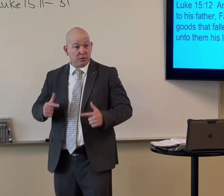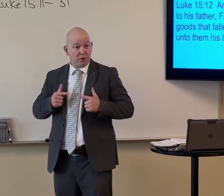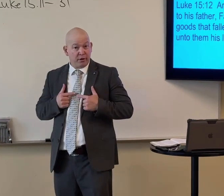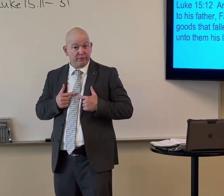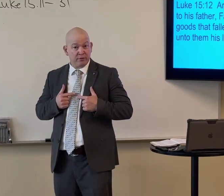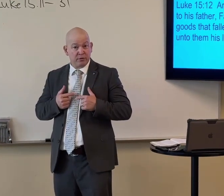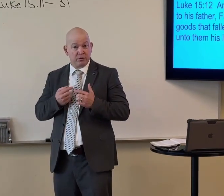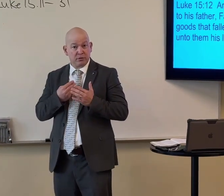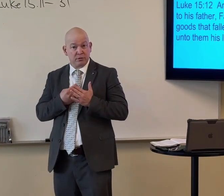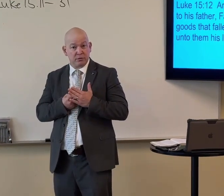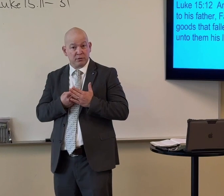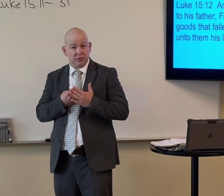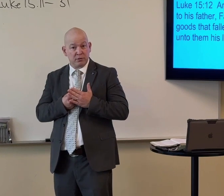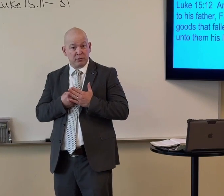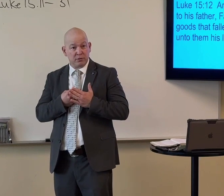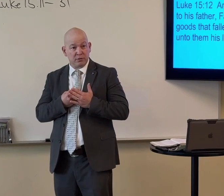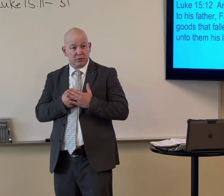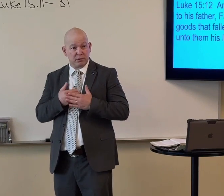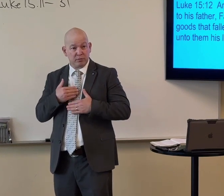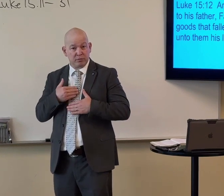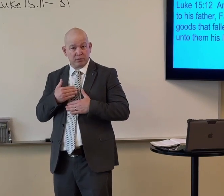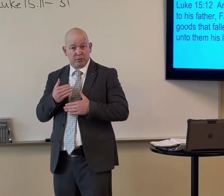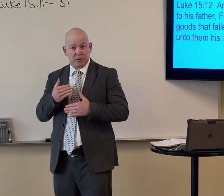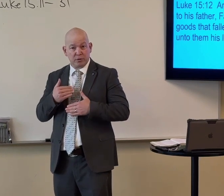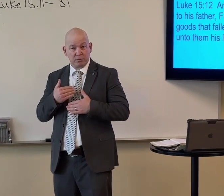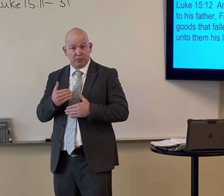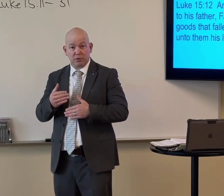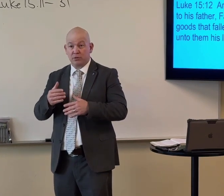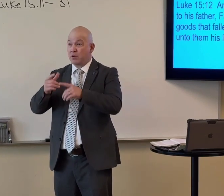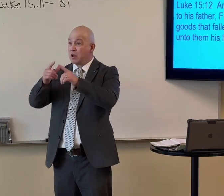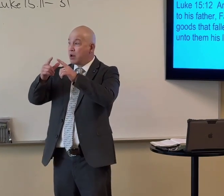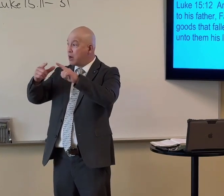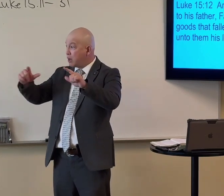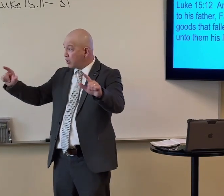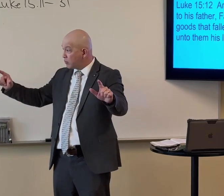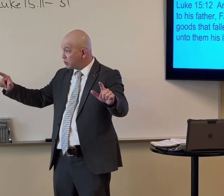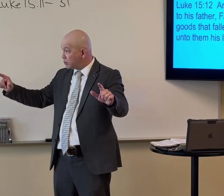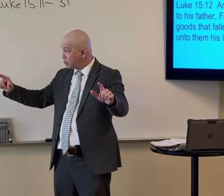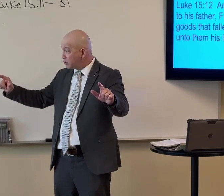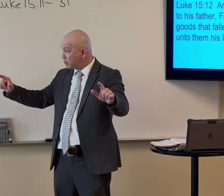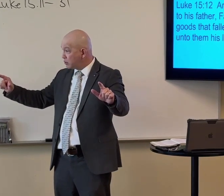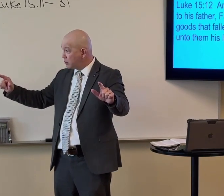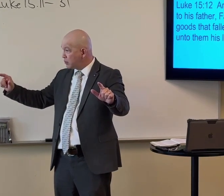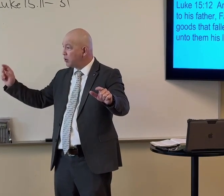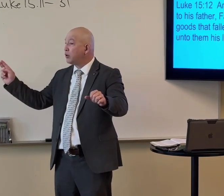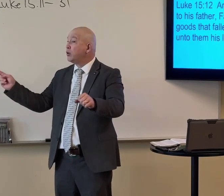God's given you life, beating heart, the ability to breathe and communicate.